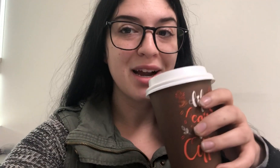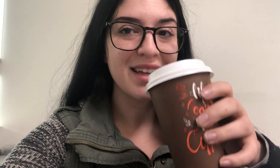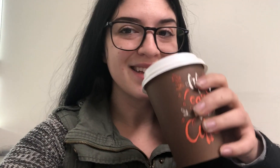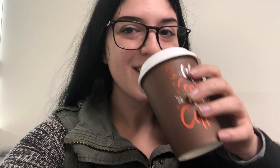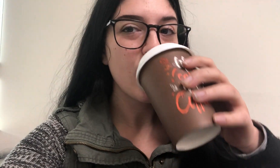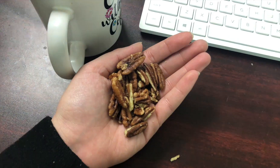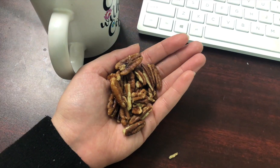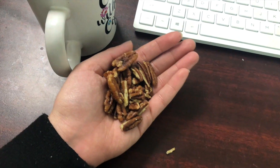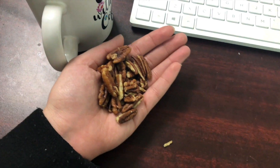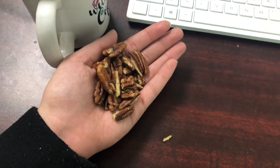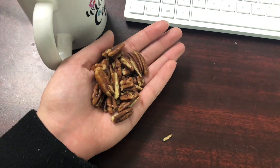brekkie.